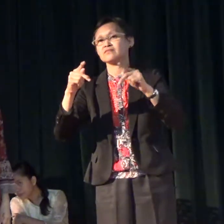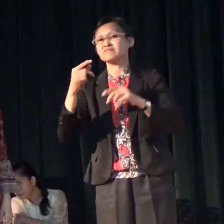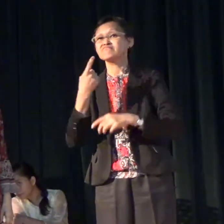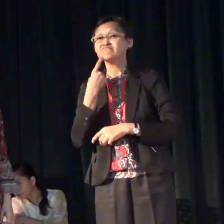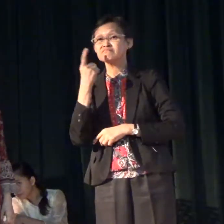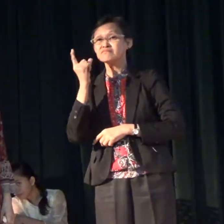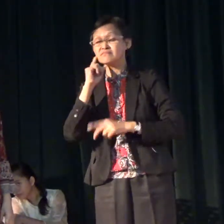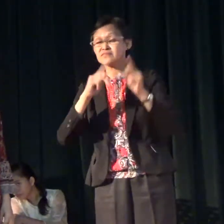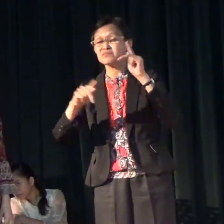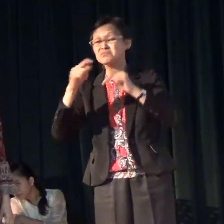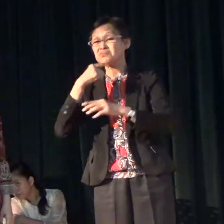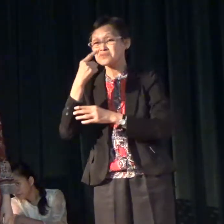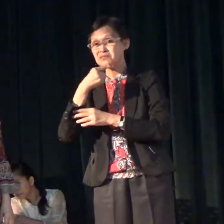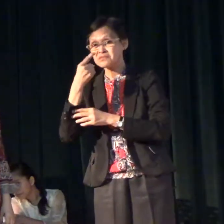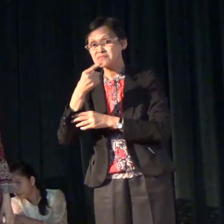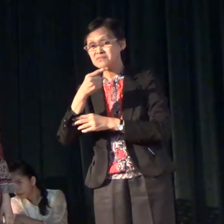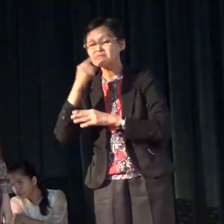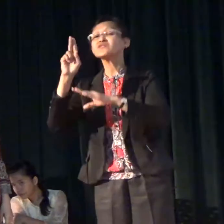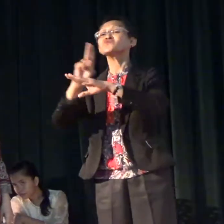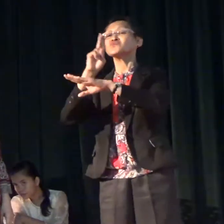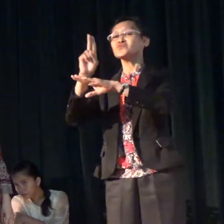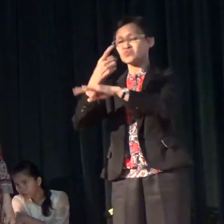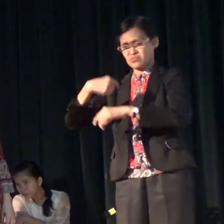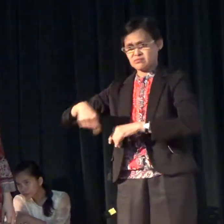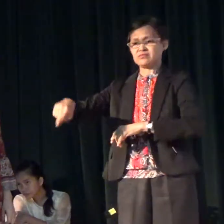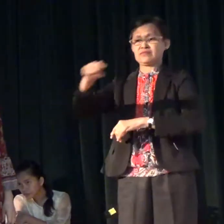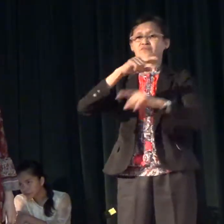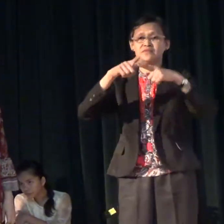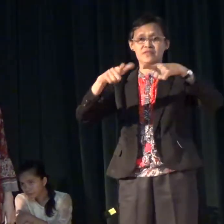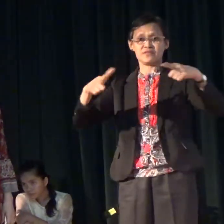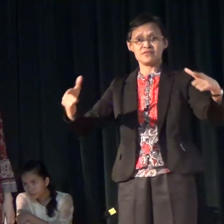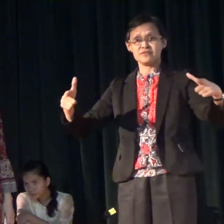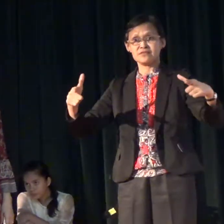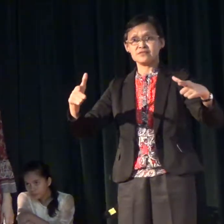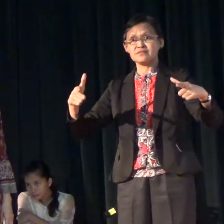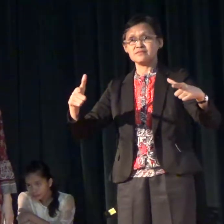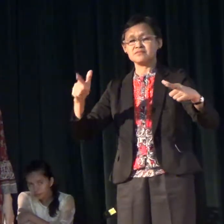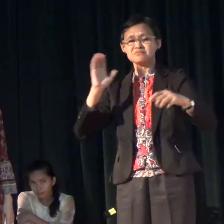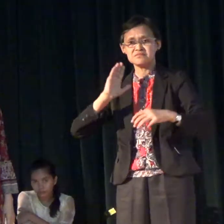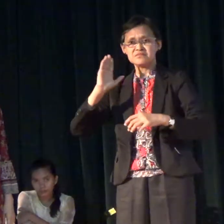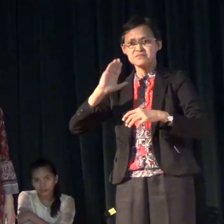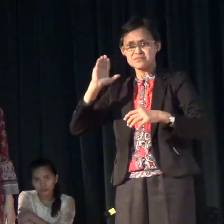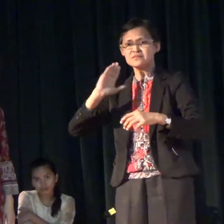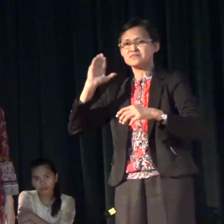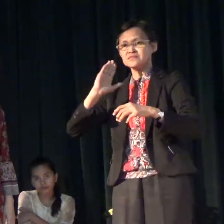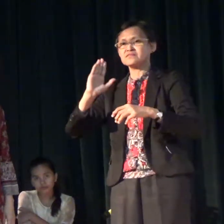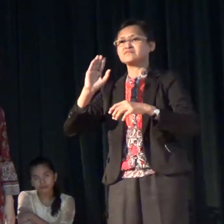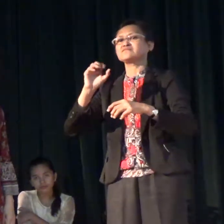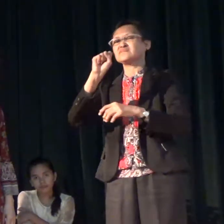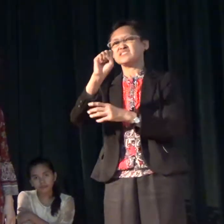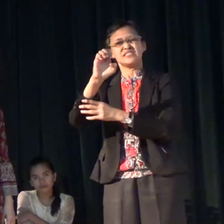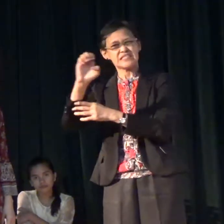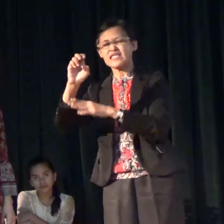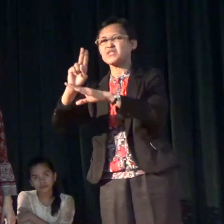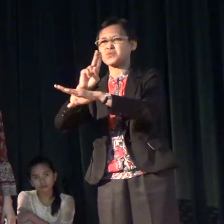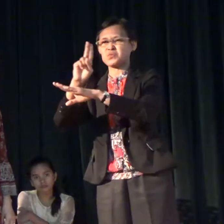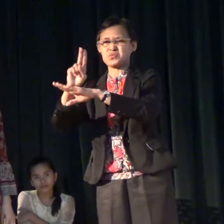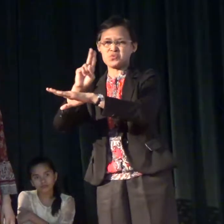people are saying use our language for the longest time we have been using SCE